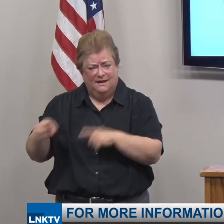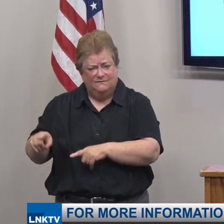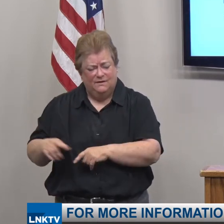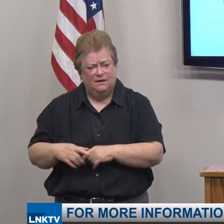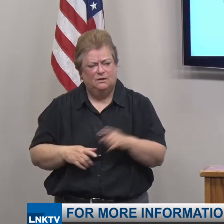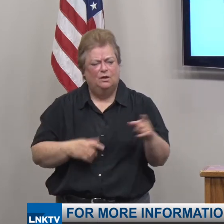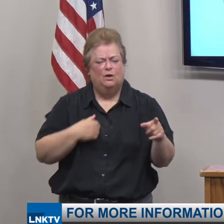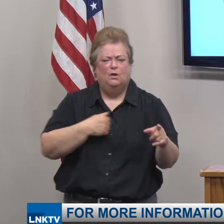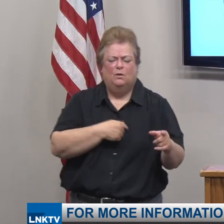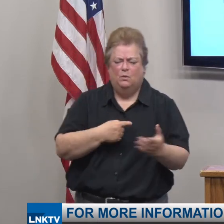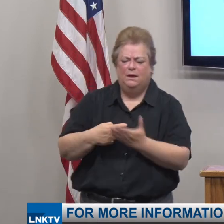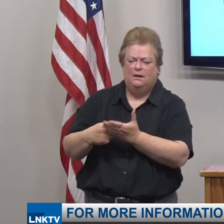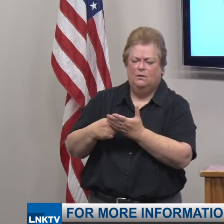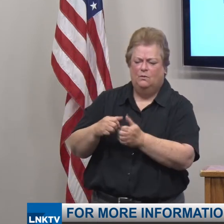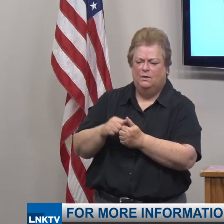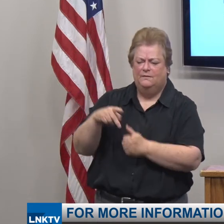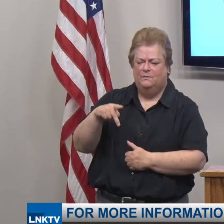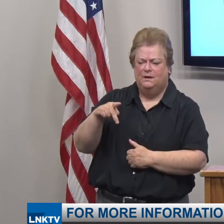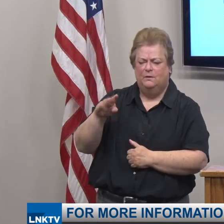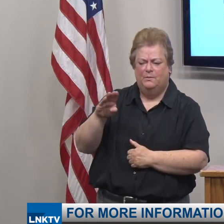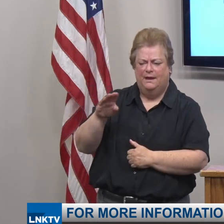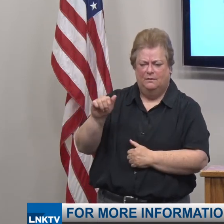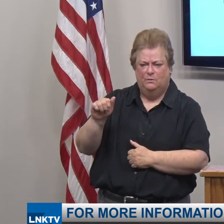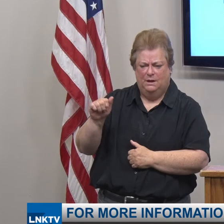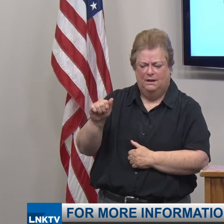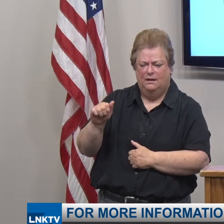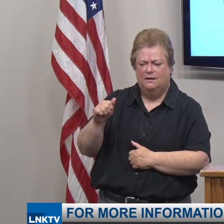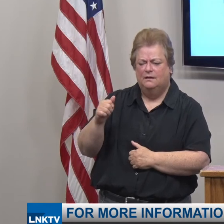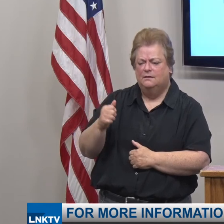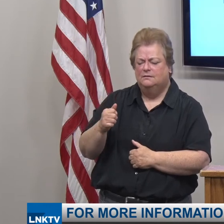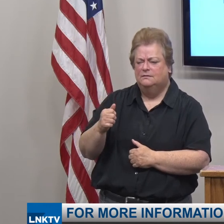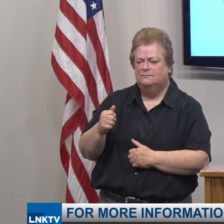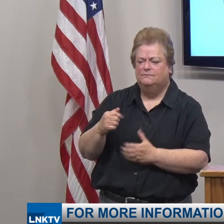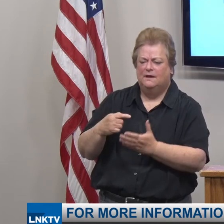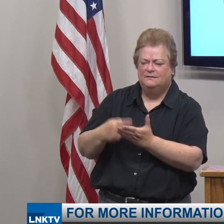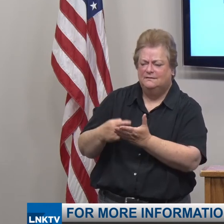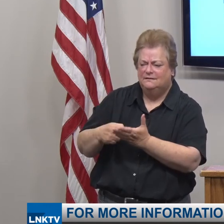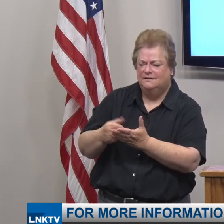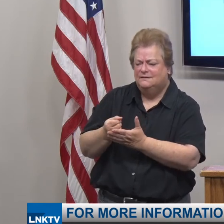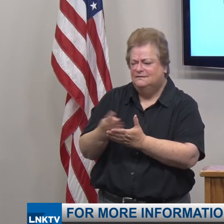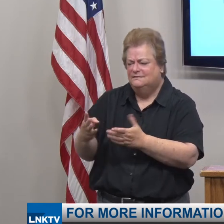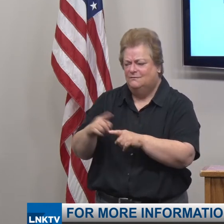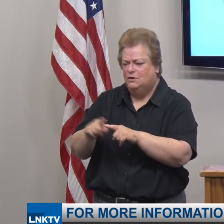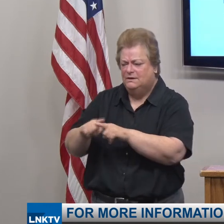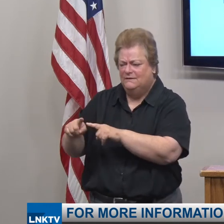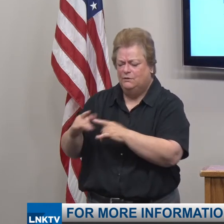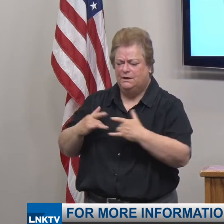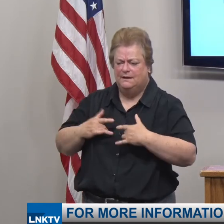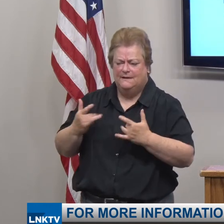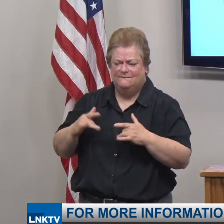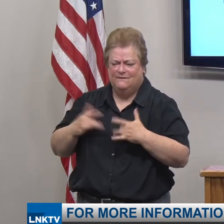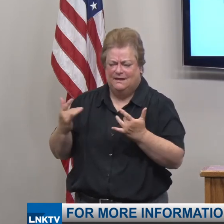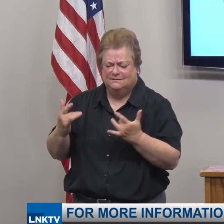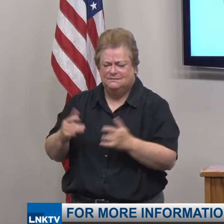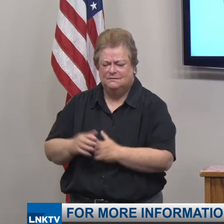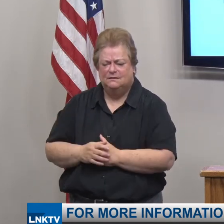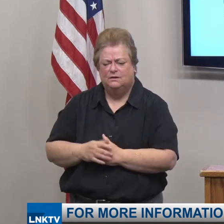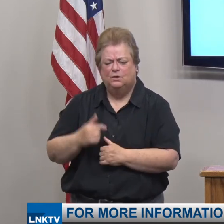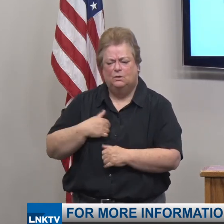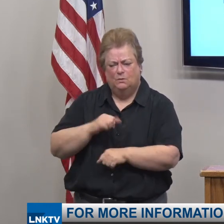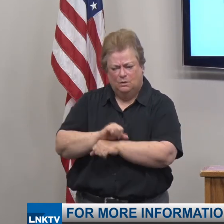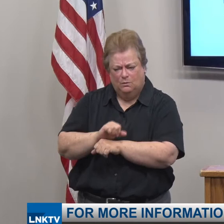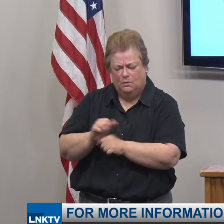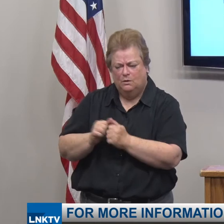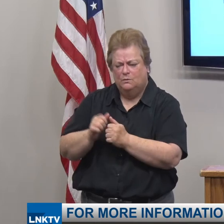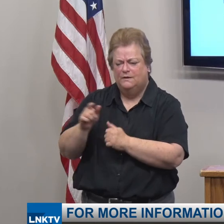with Pinnacle Bank Arena on several occasions over different events and have worked through them